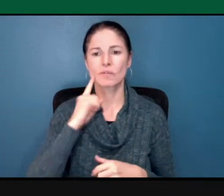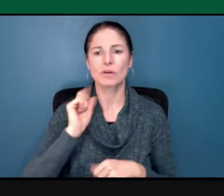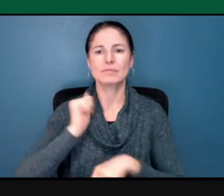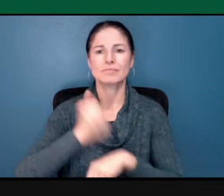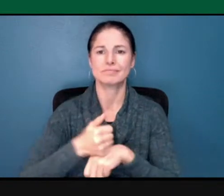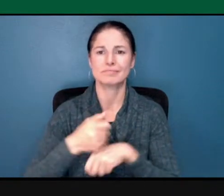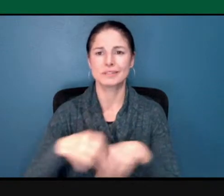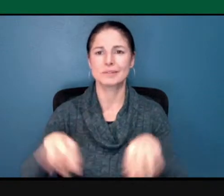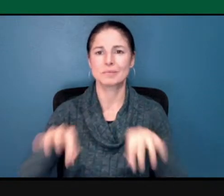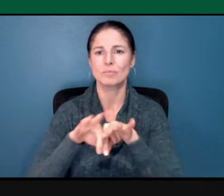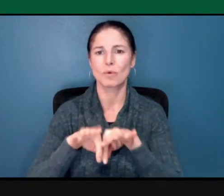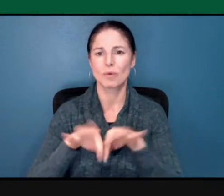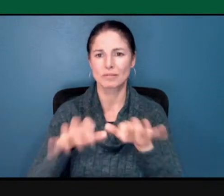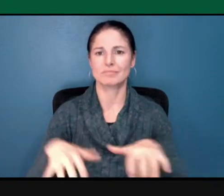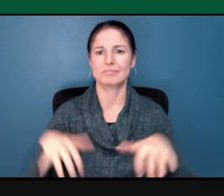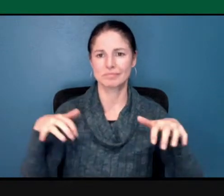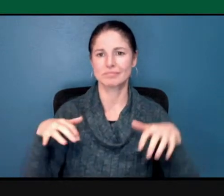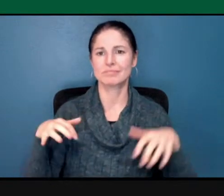forum.